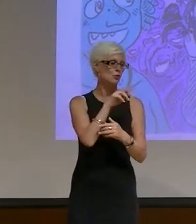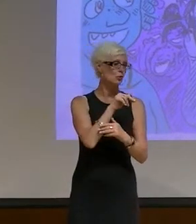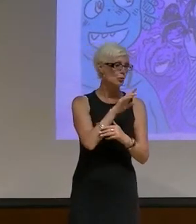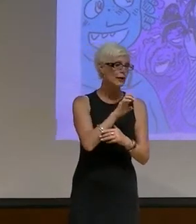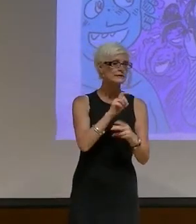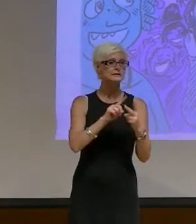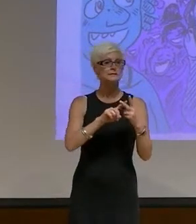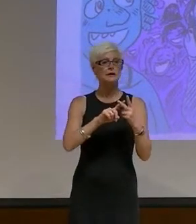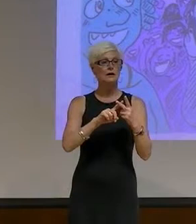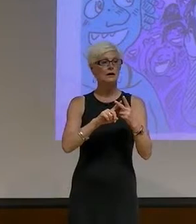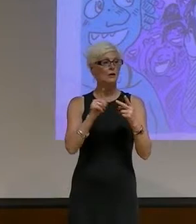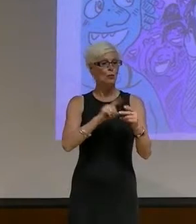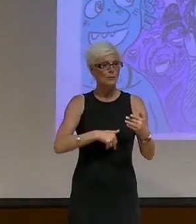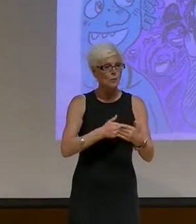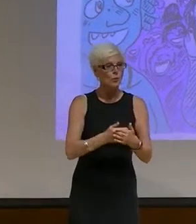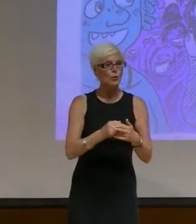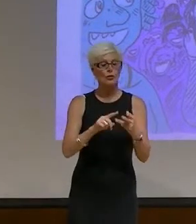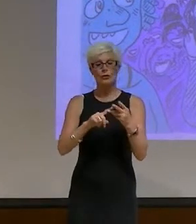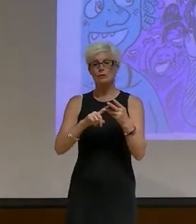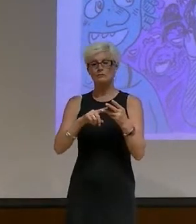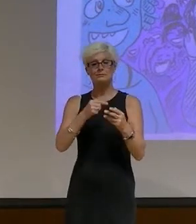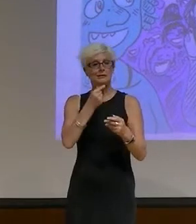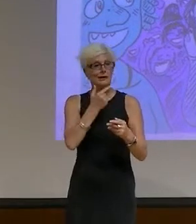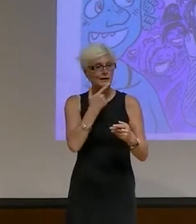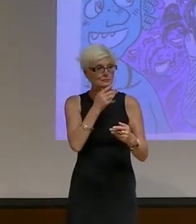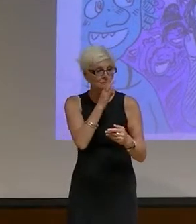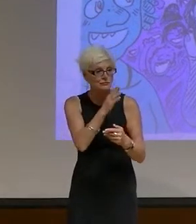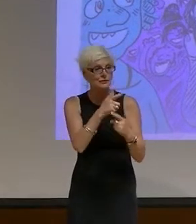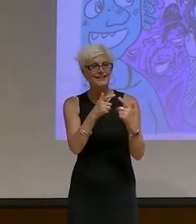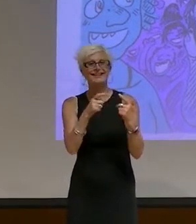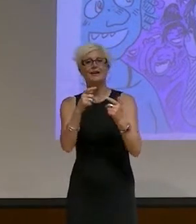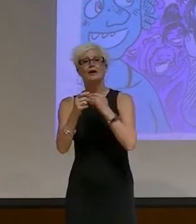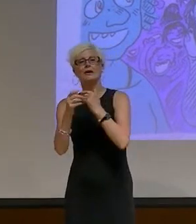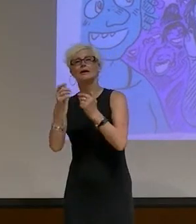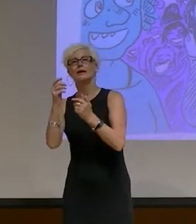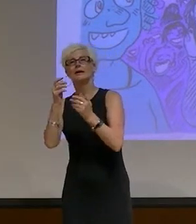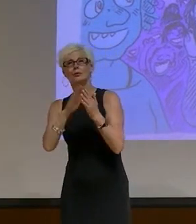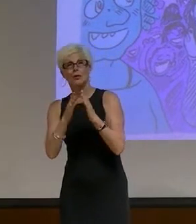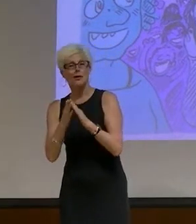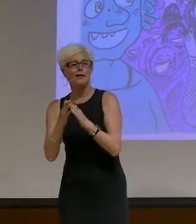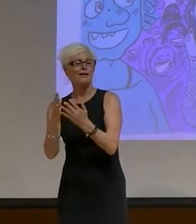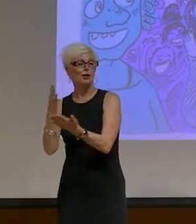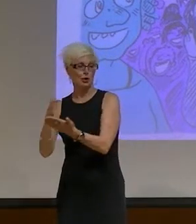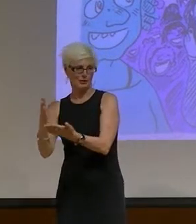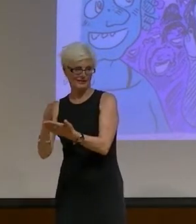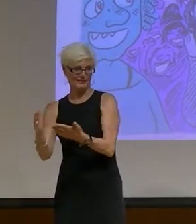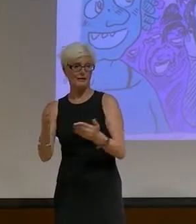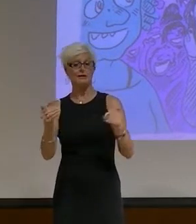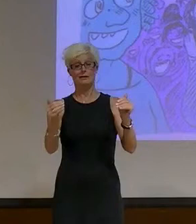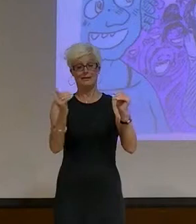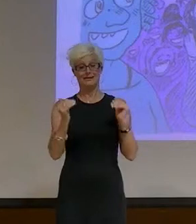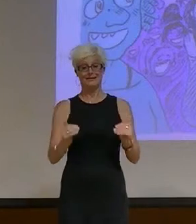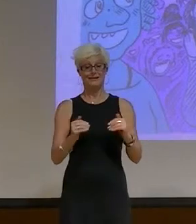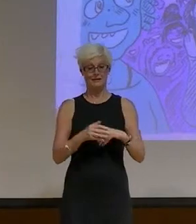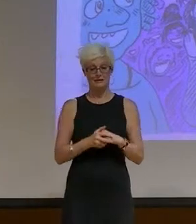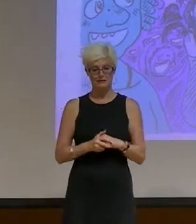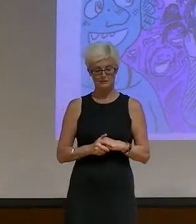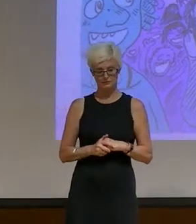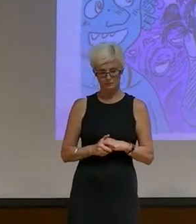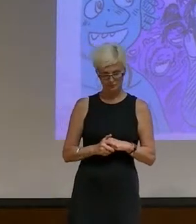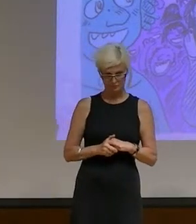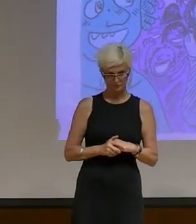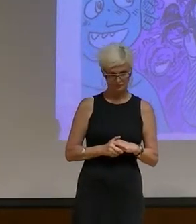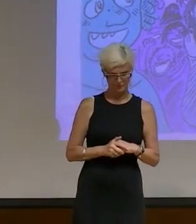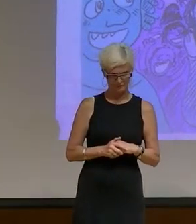nationality, sexual identification, gender, the rural, and urban. Four, to compile a creative archive